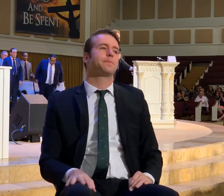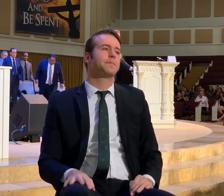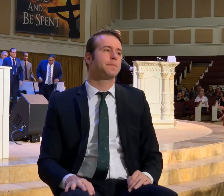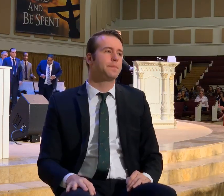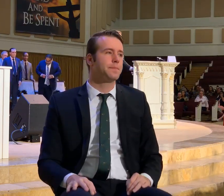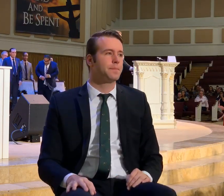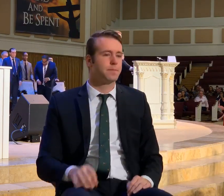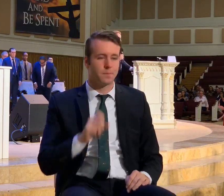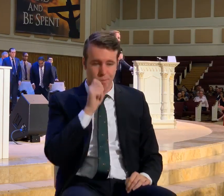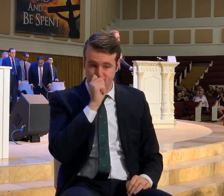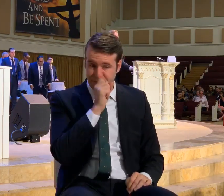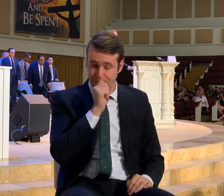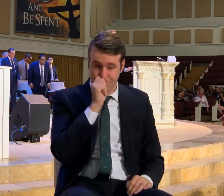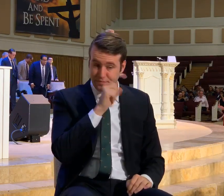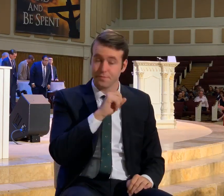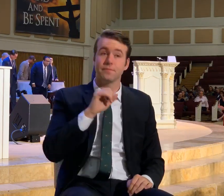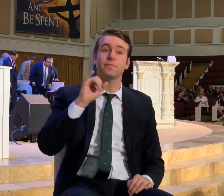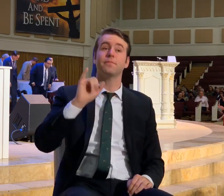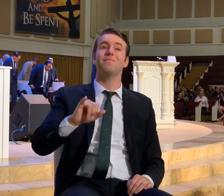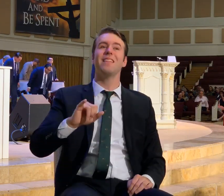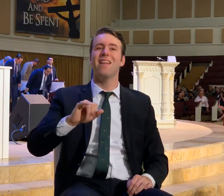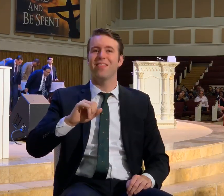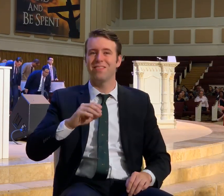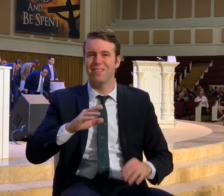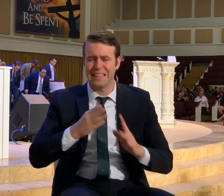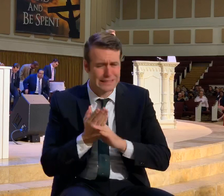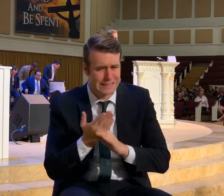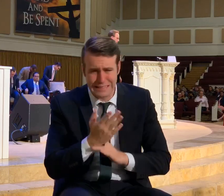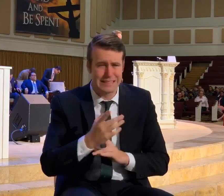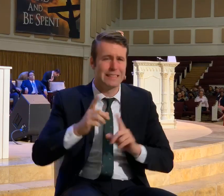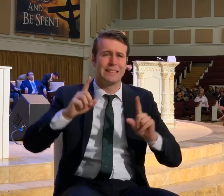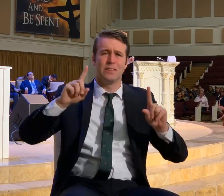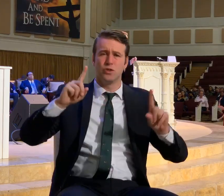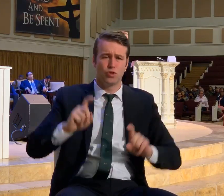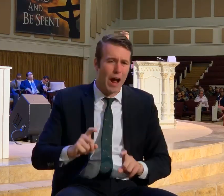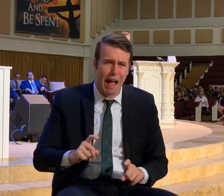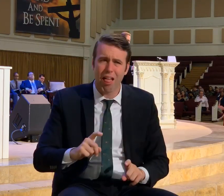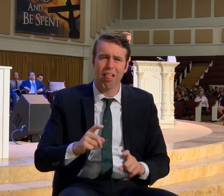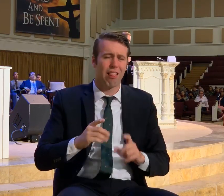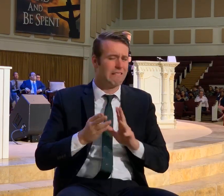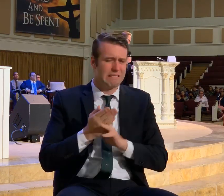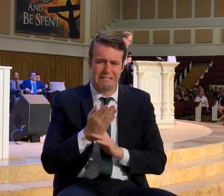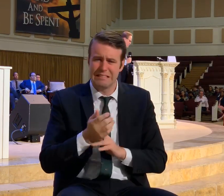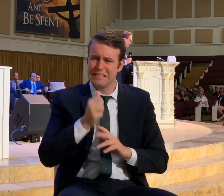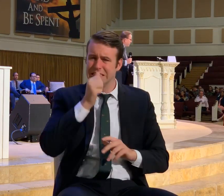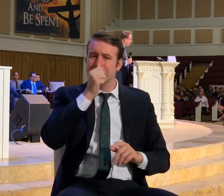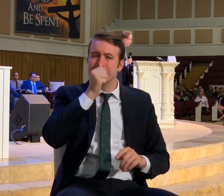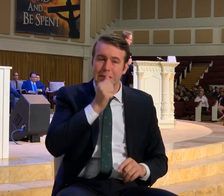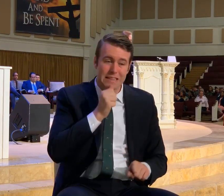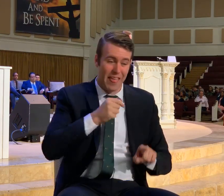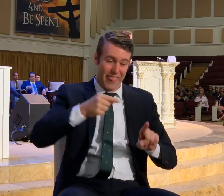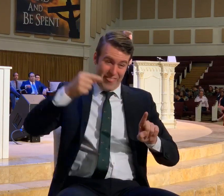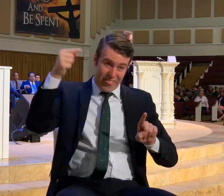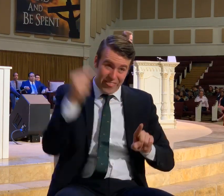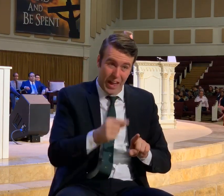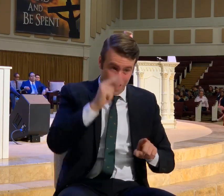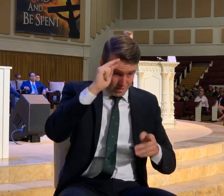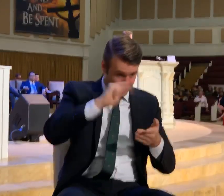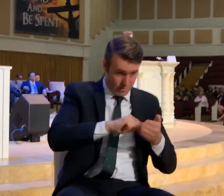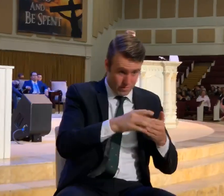Amen. Amen. These trials. The word of God. Peter says. Are the means. Of you being rewarded.